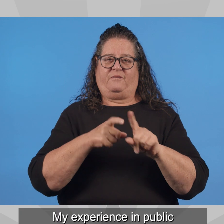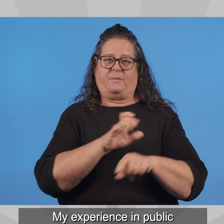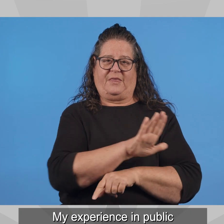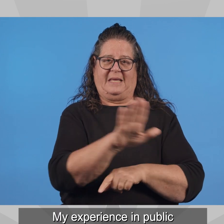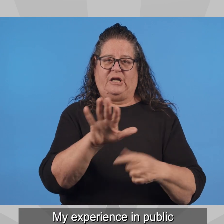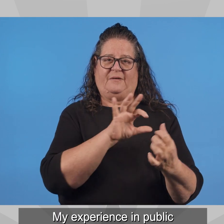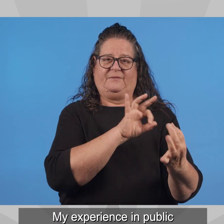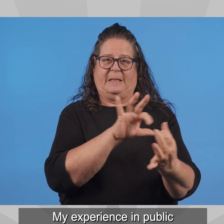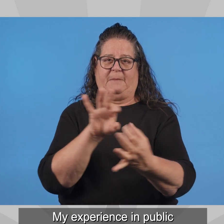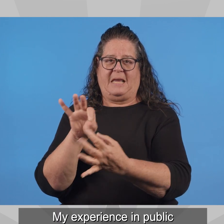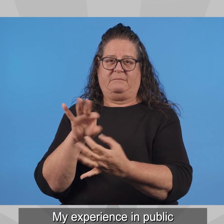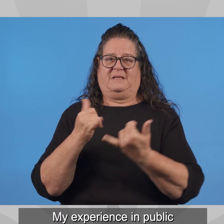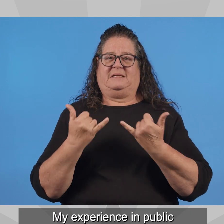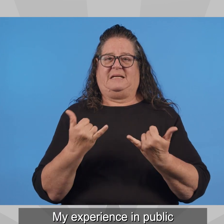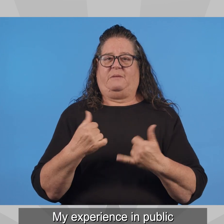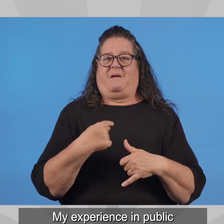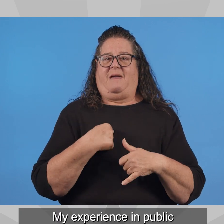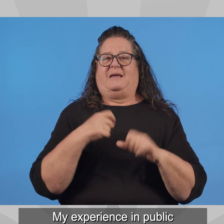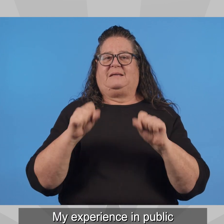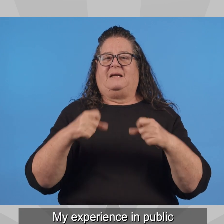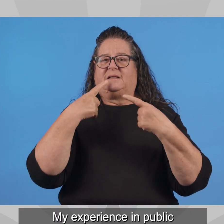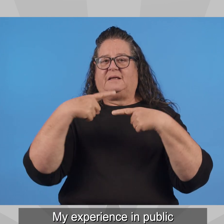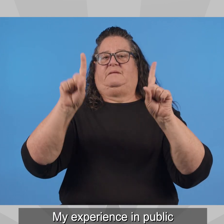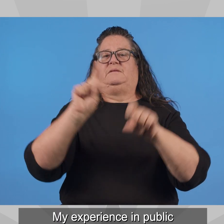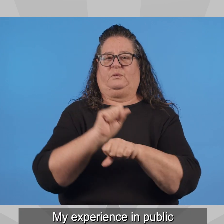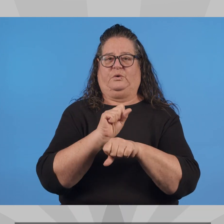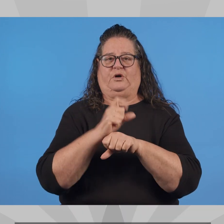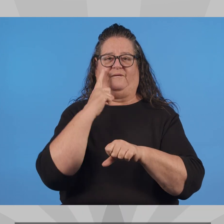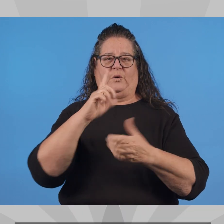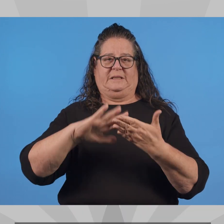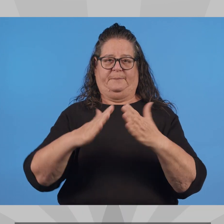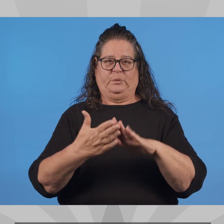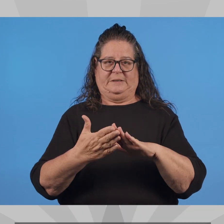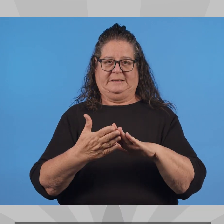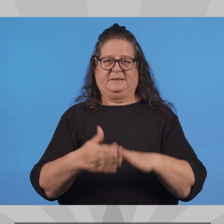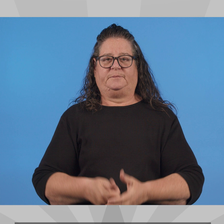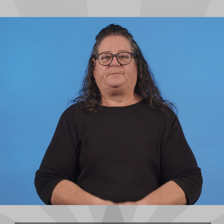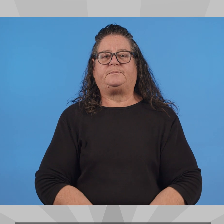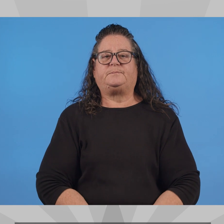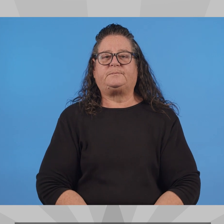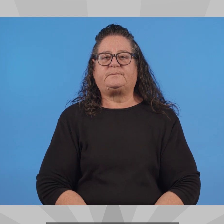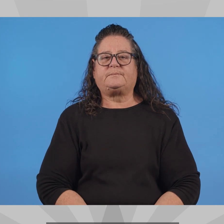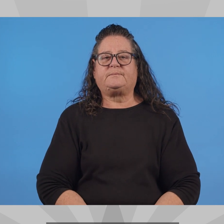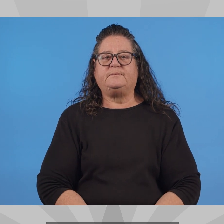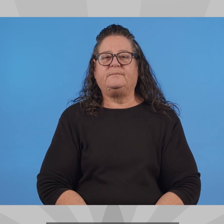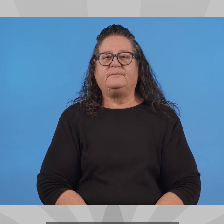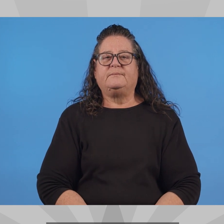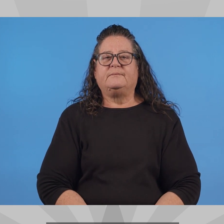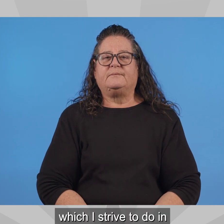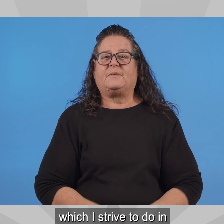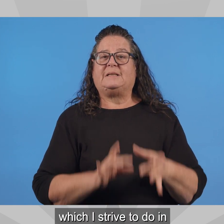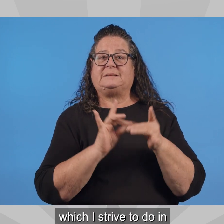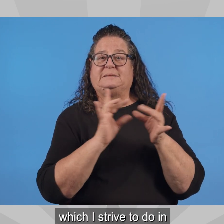My experience in public education and leadership programs allows me to advocate for our people based on their